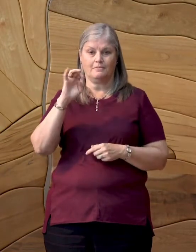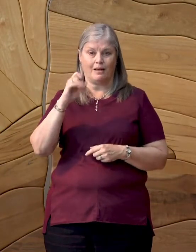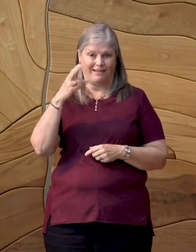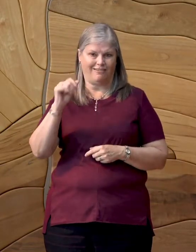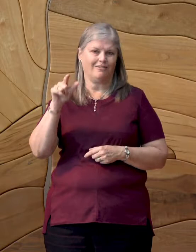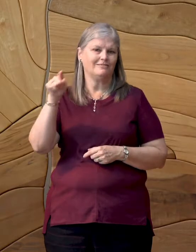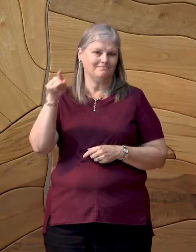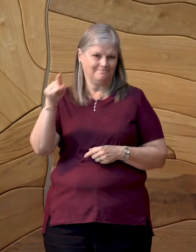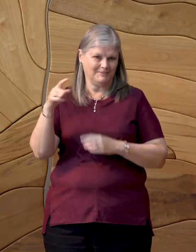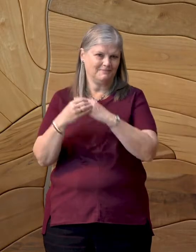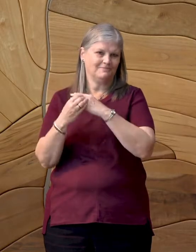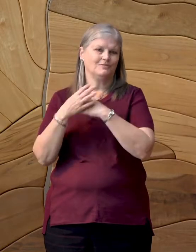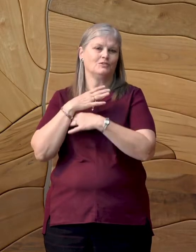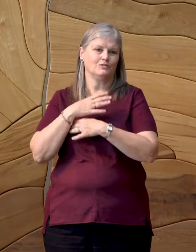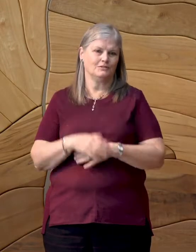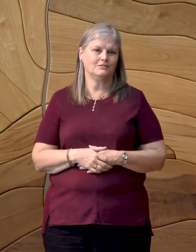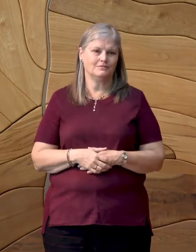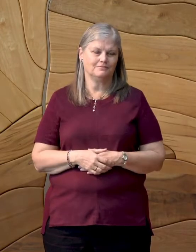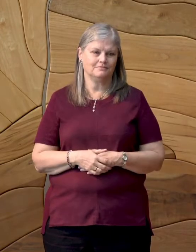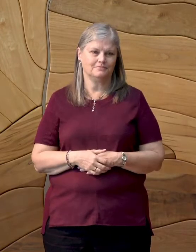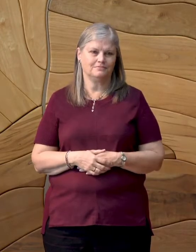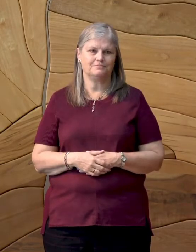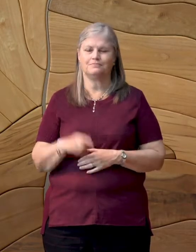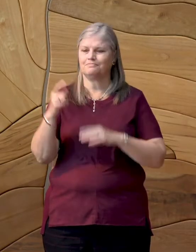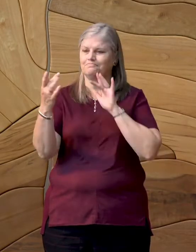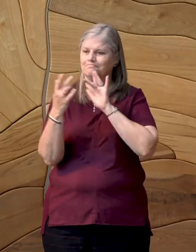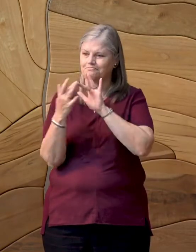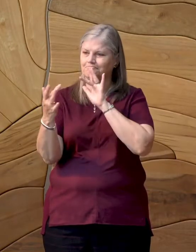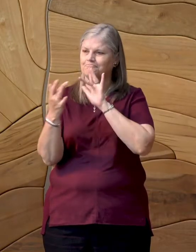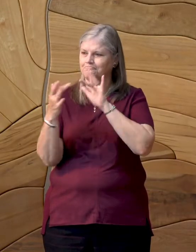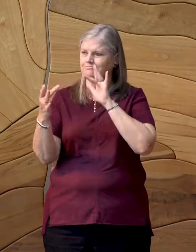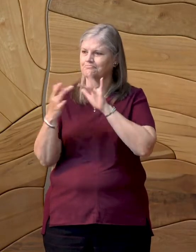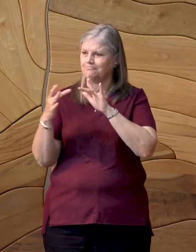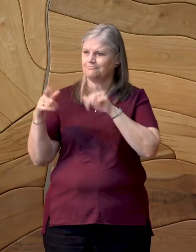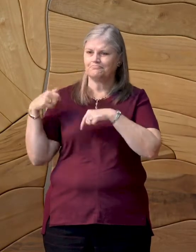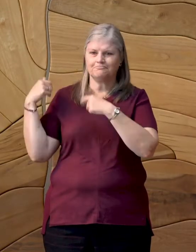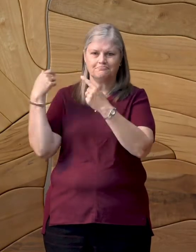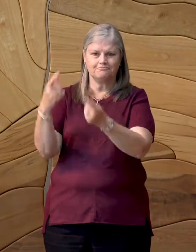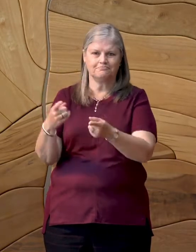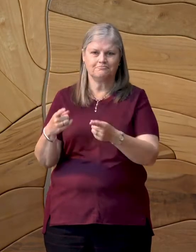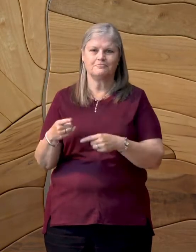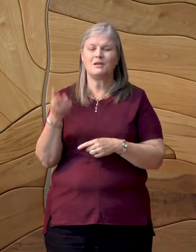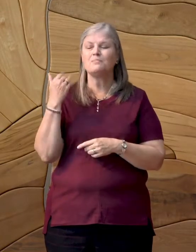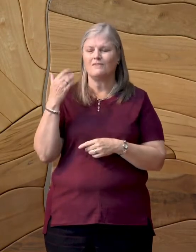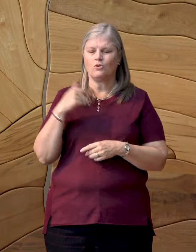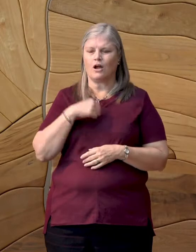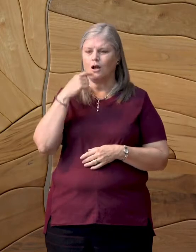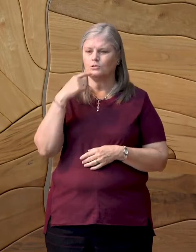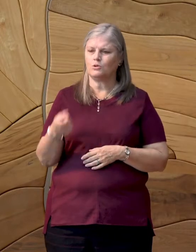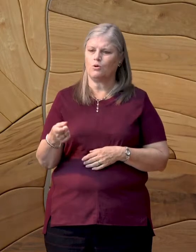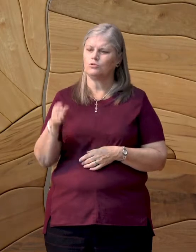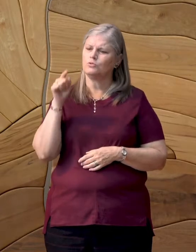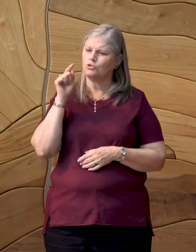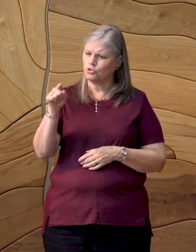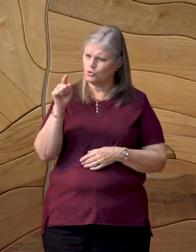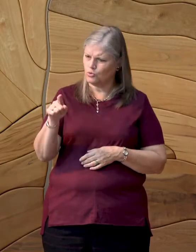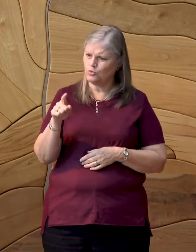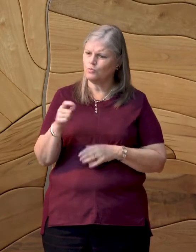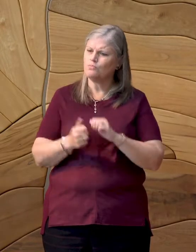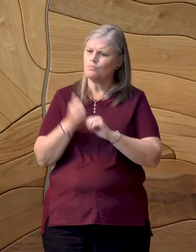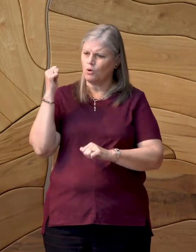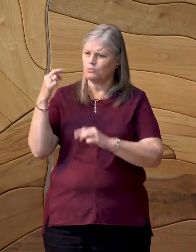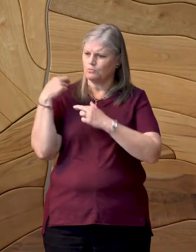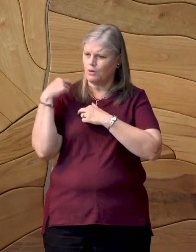that teacher for me. We stayed in touch over the years, and early on, I told him he was primarily responsible